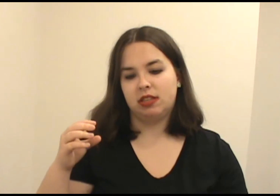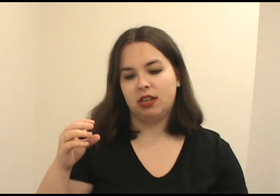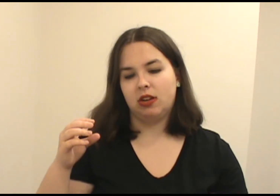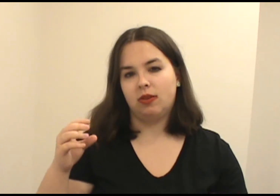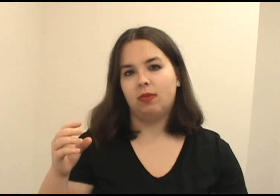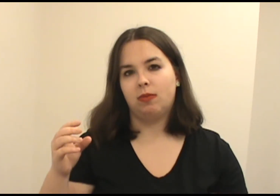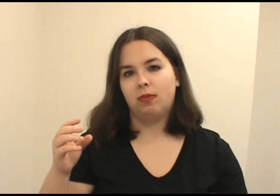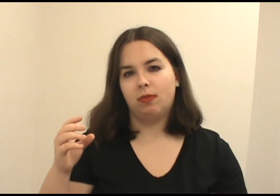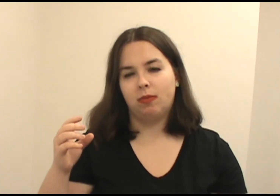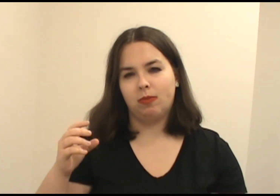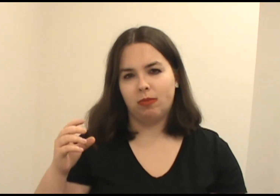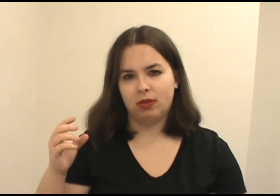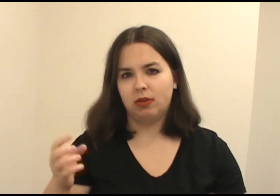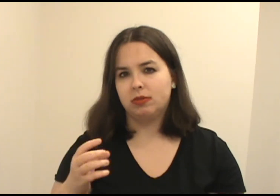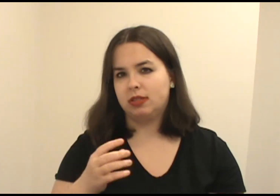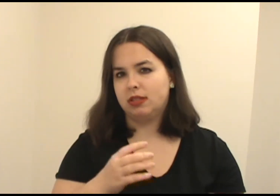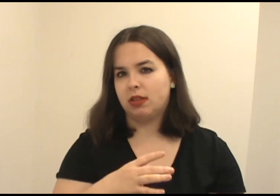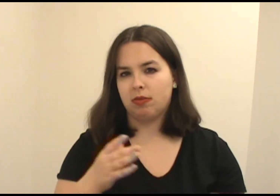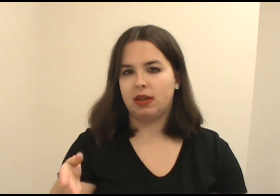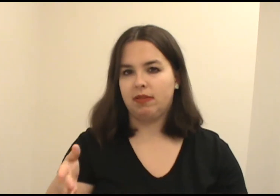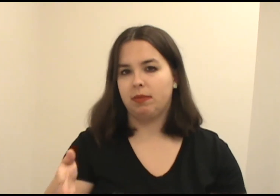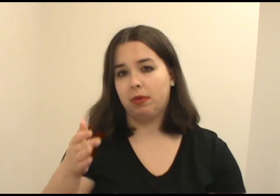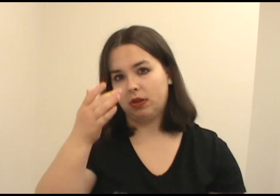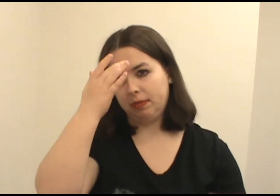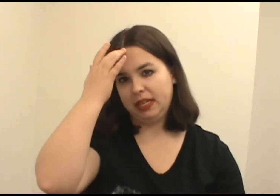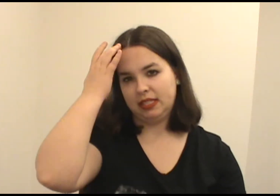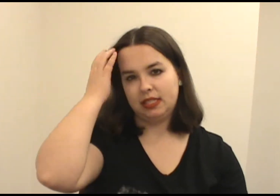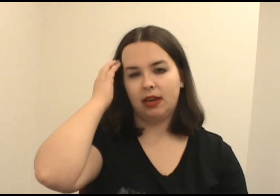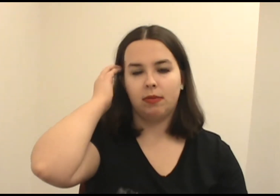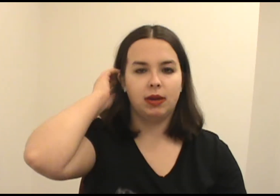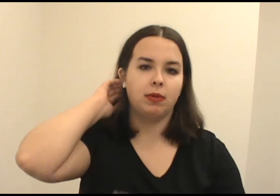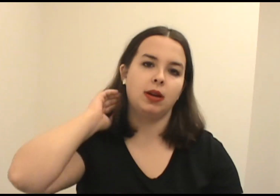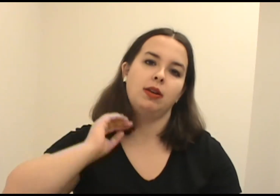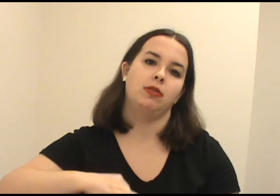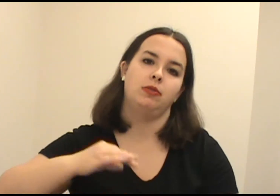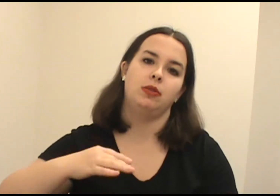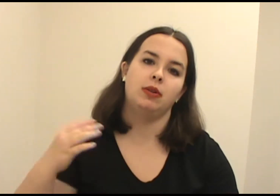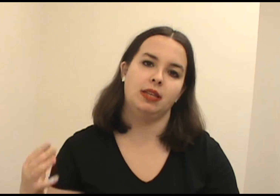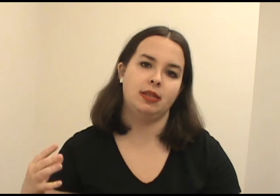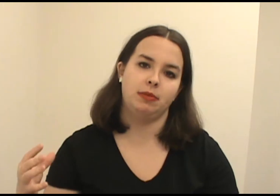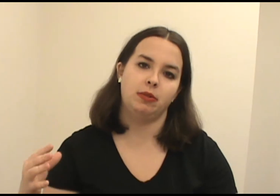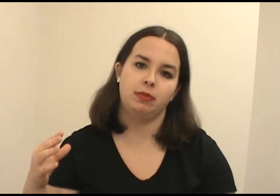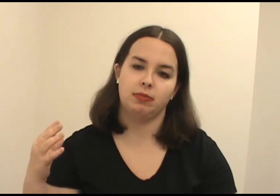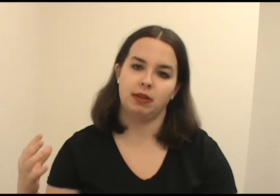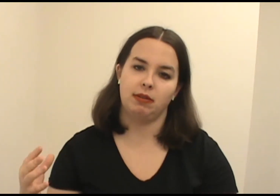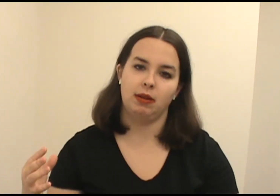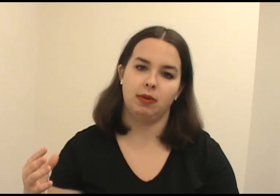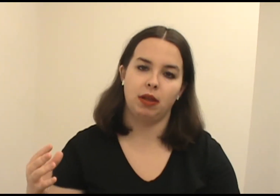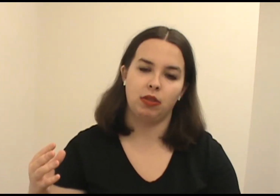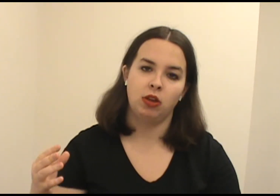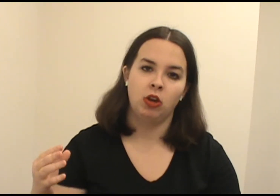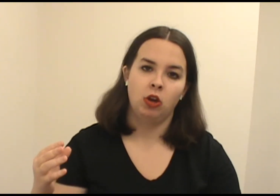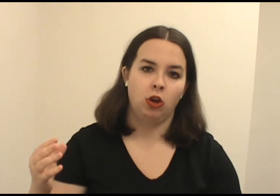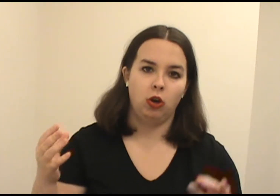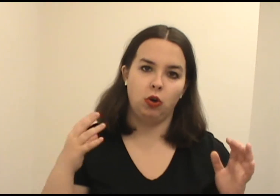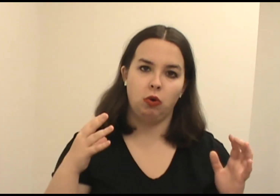those three different broken pieces that we were introduced to in this episode was really great with who,